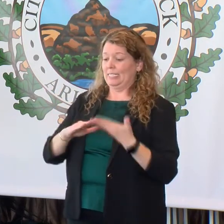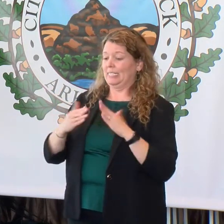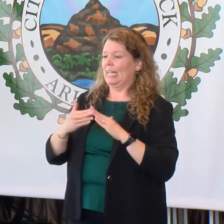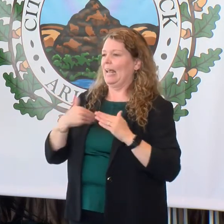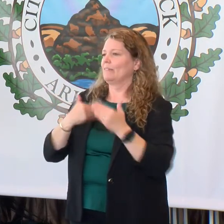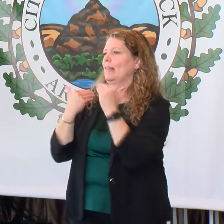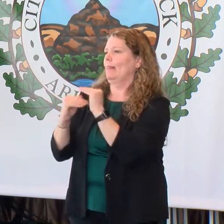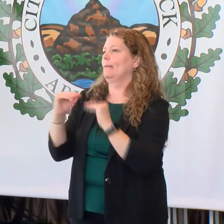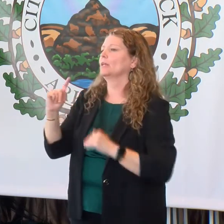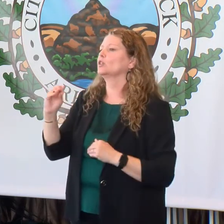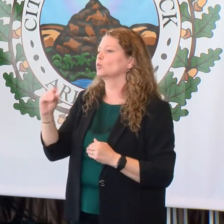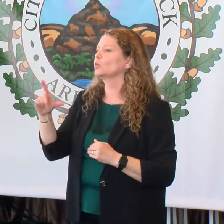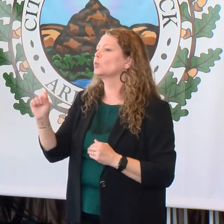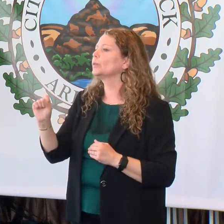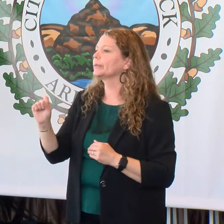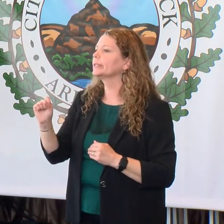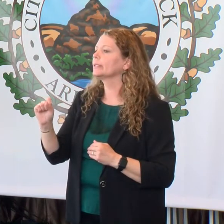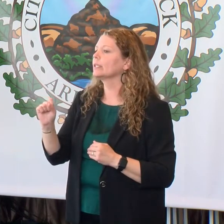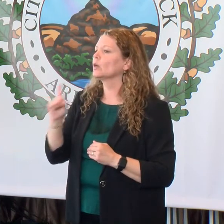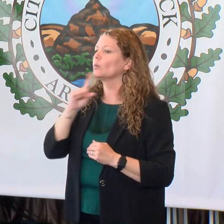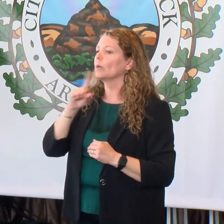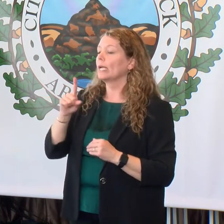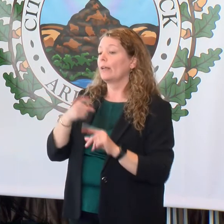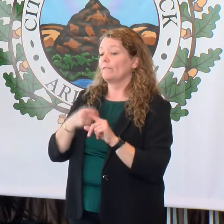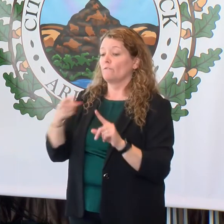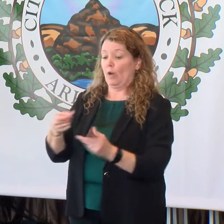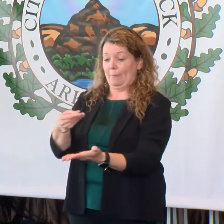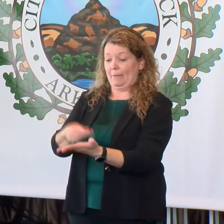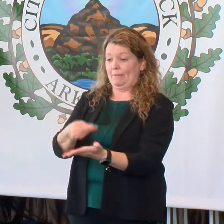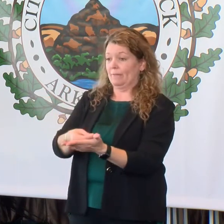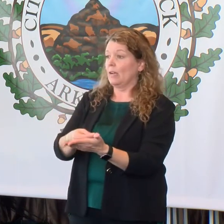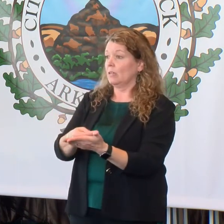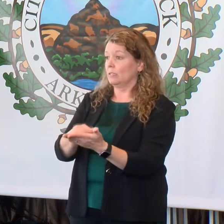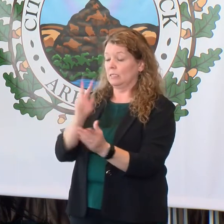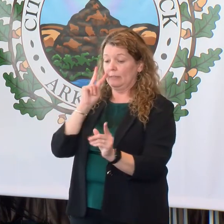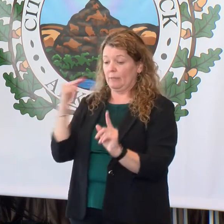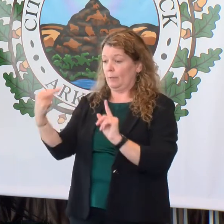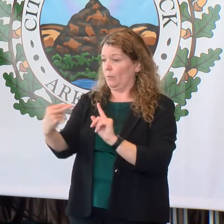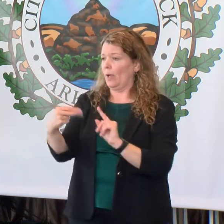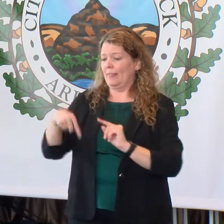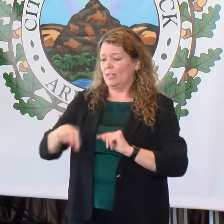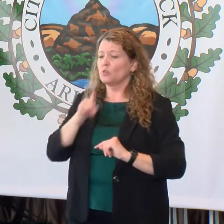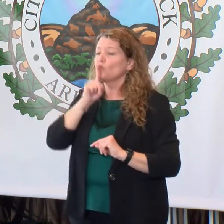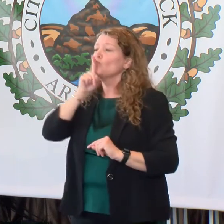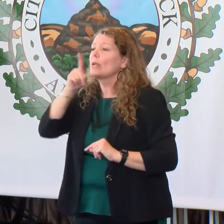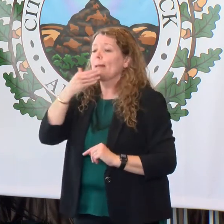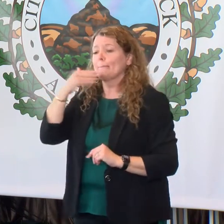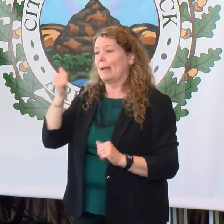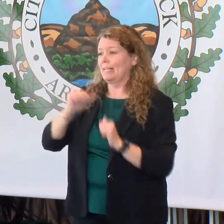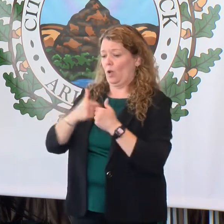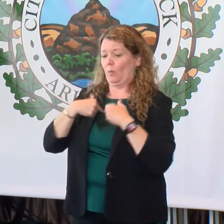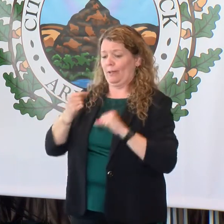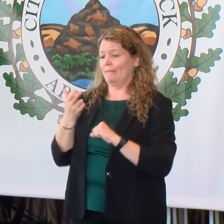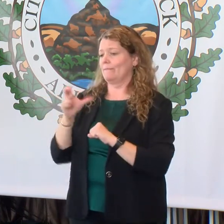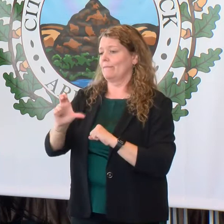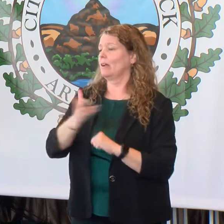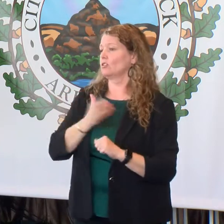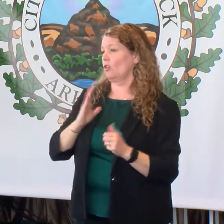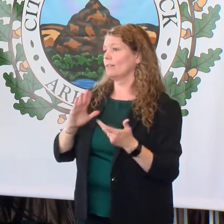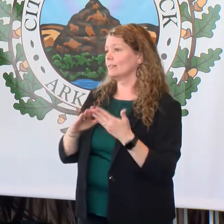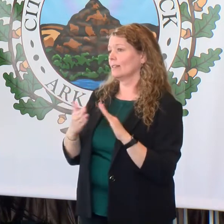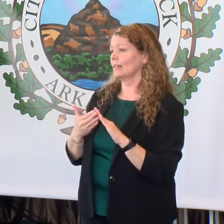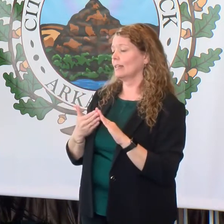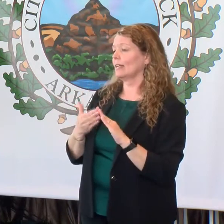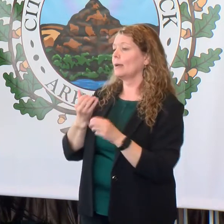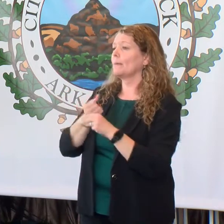has. And so this is the – from a fiscal stewardship standpoint, this is the best way to truly invest in our city so we can ensure